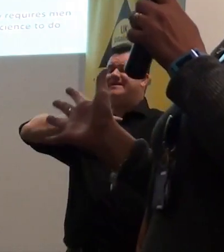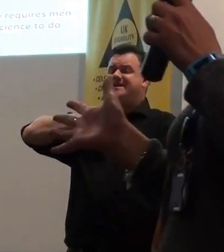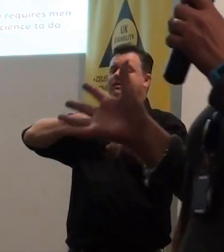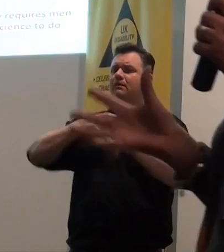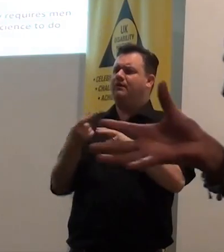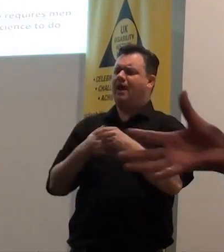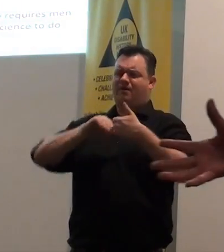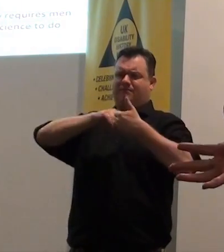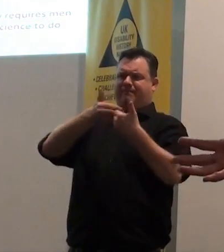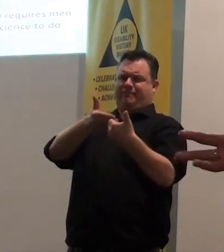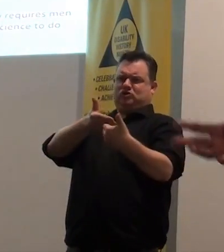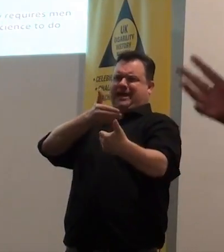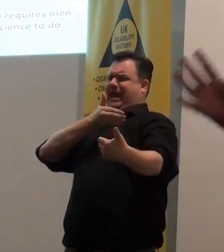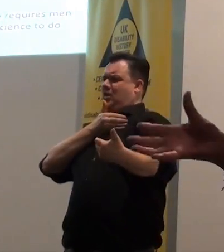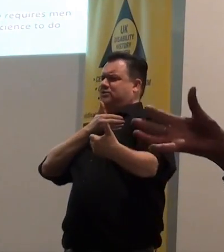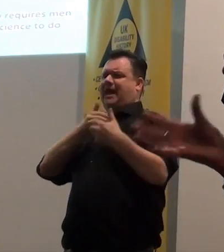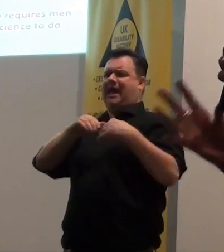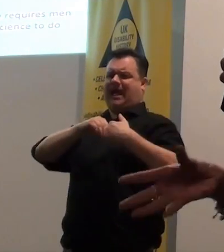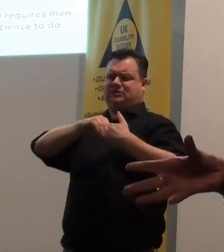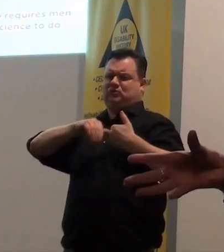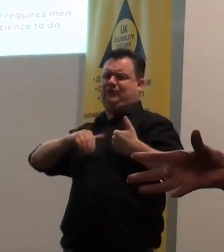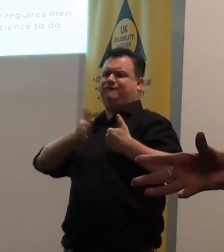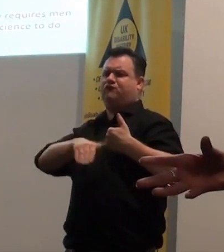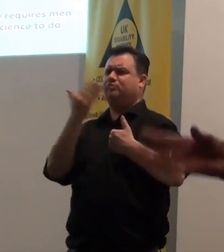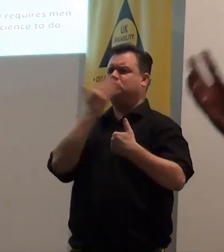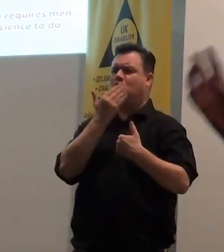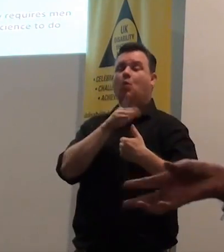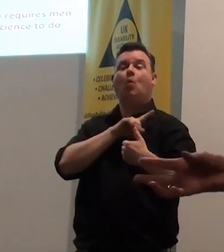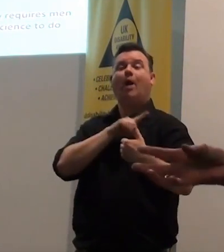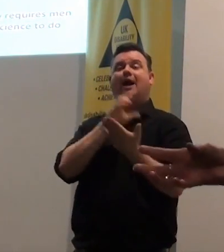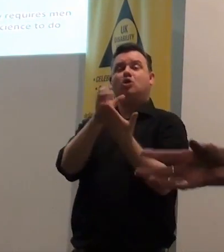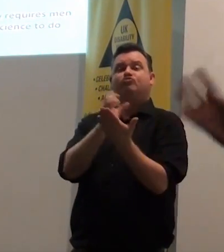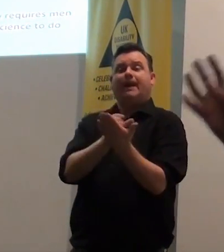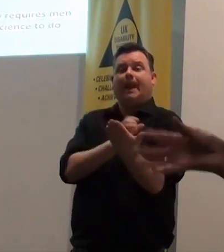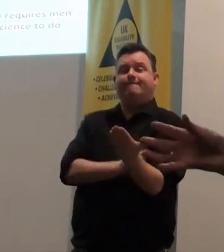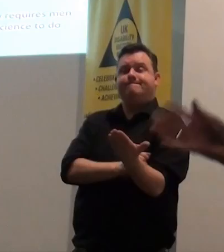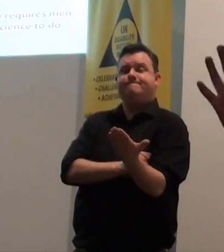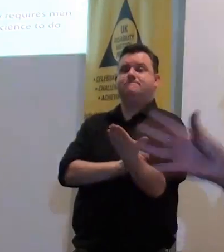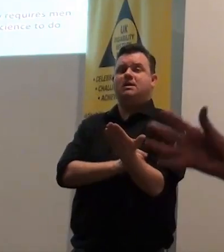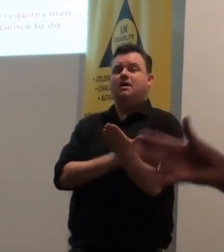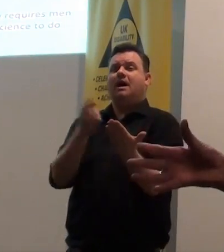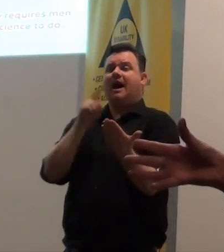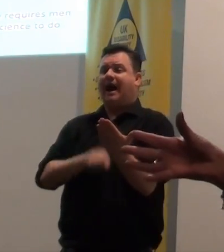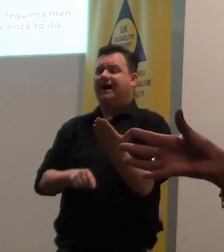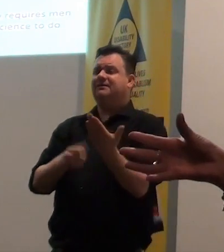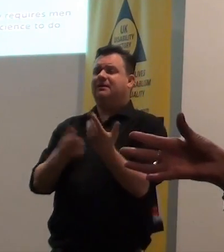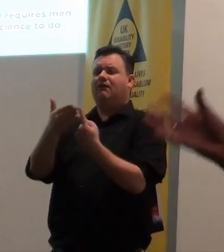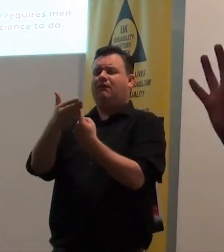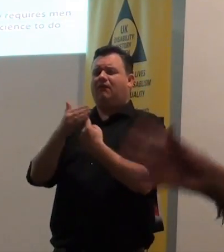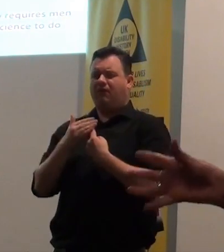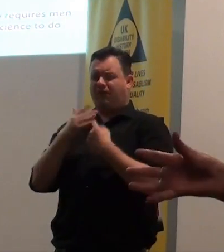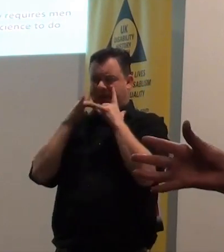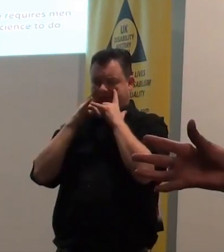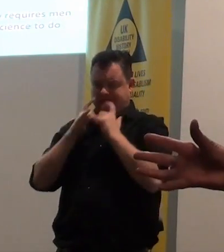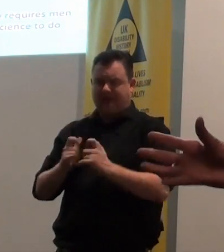excluded in our schools. And lots of that is around the curriculum and particularly around the very oppressive regime